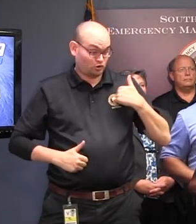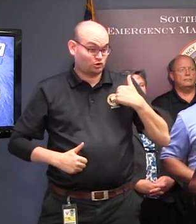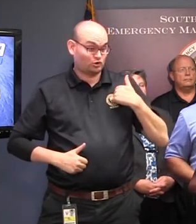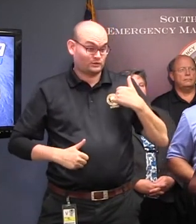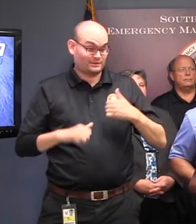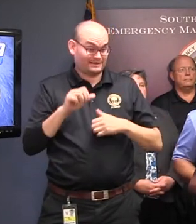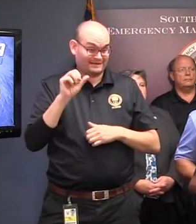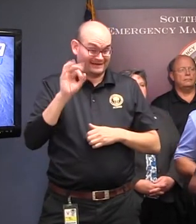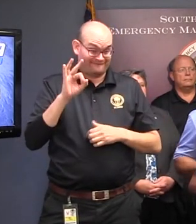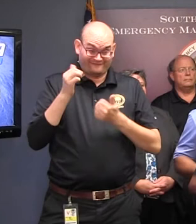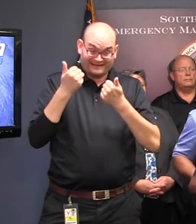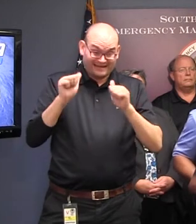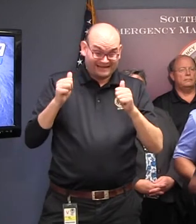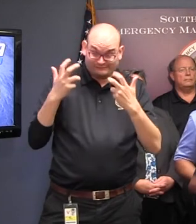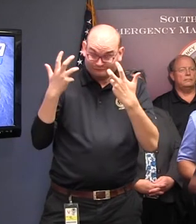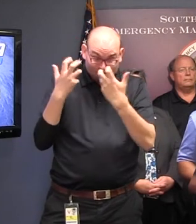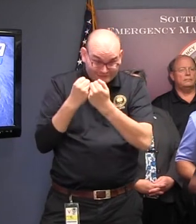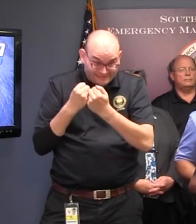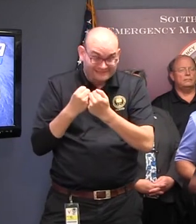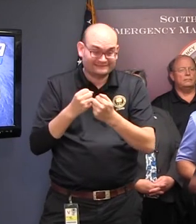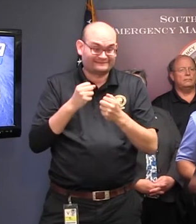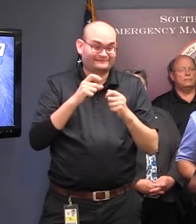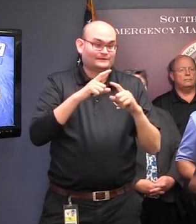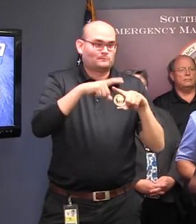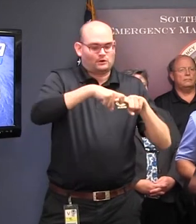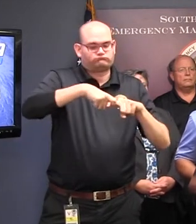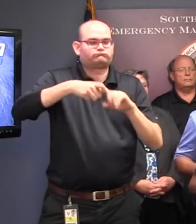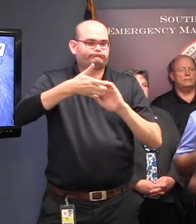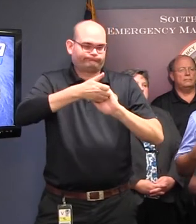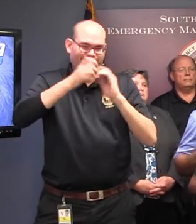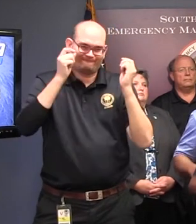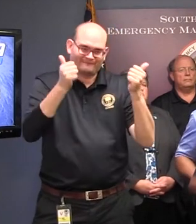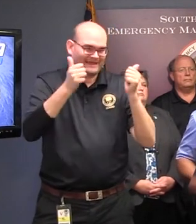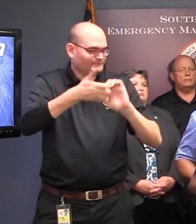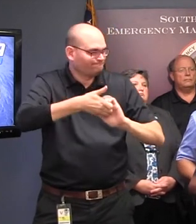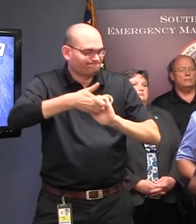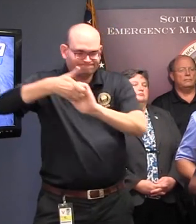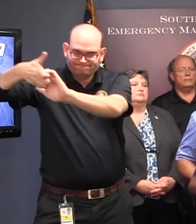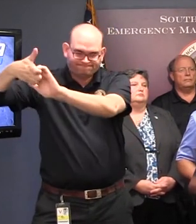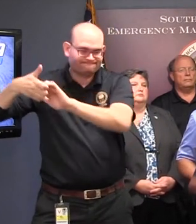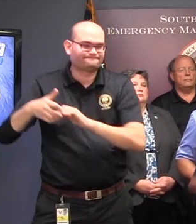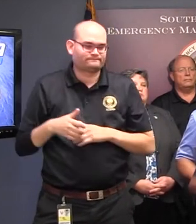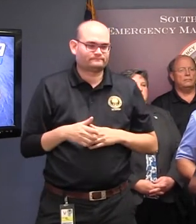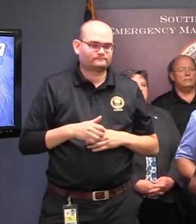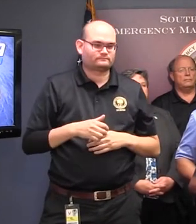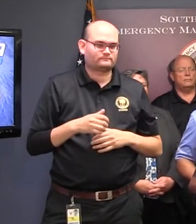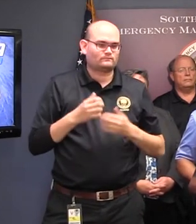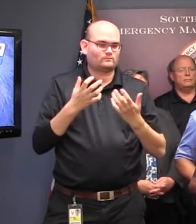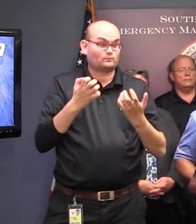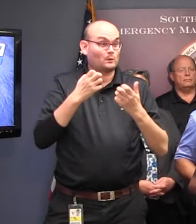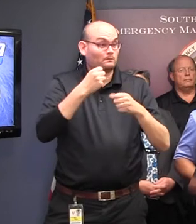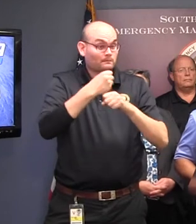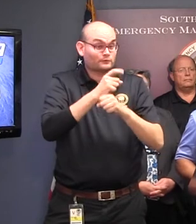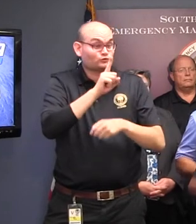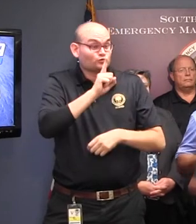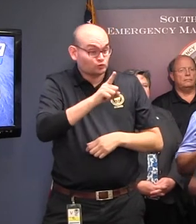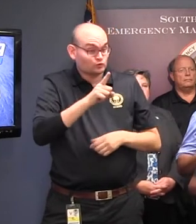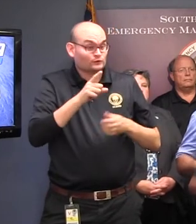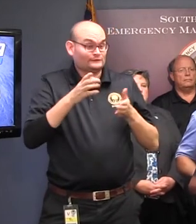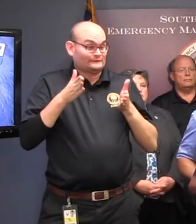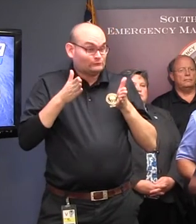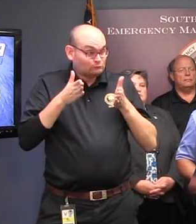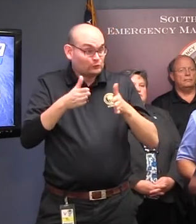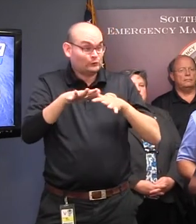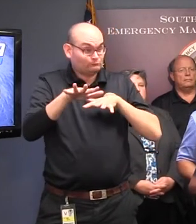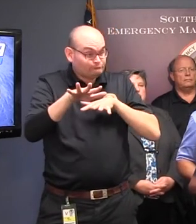the roadways expeditiously should those vehicles obstruct the normal flow of traffic. And just